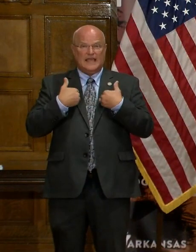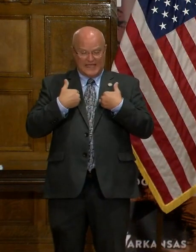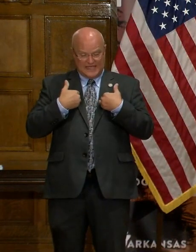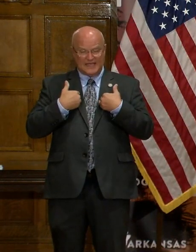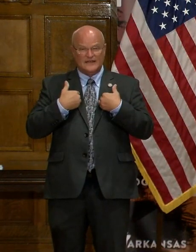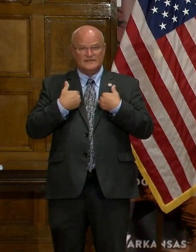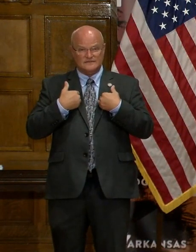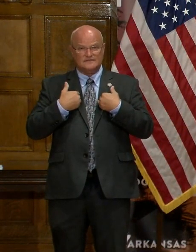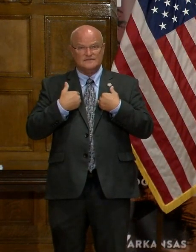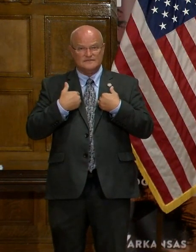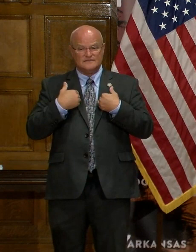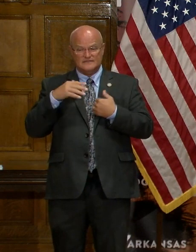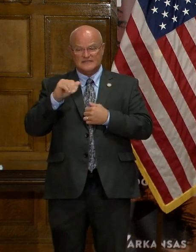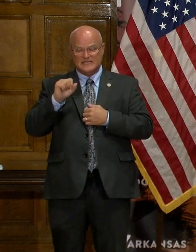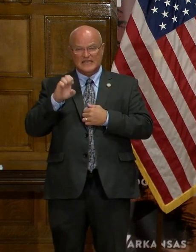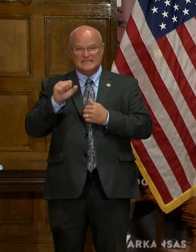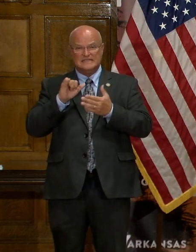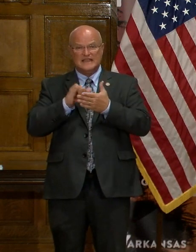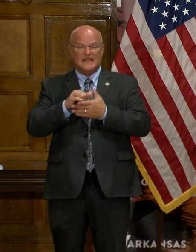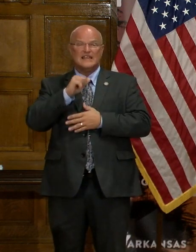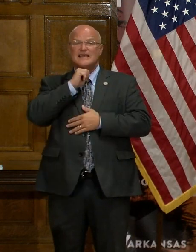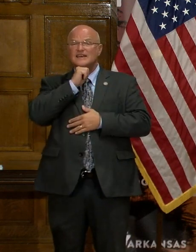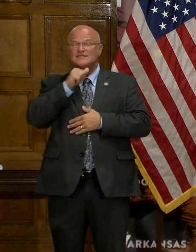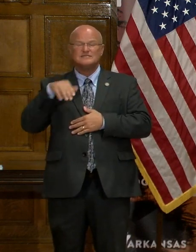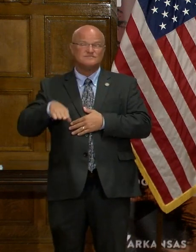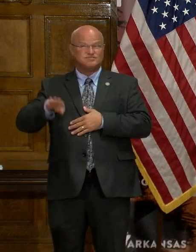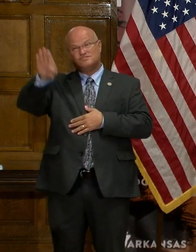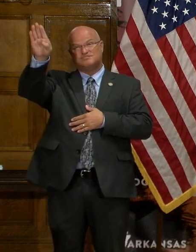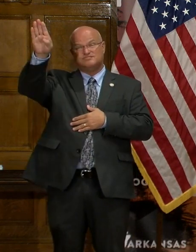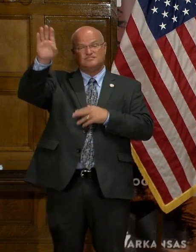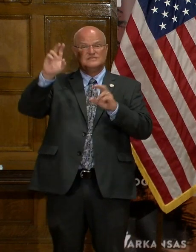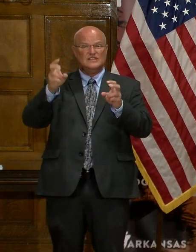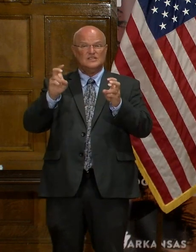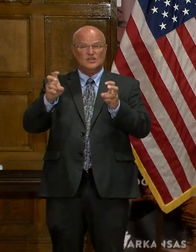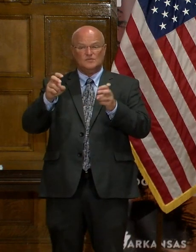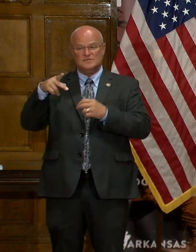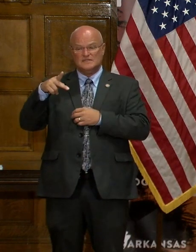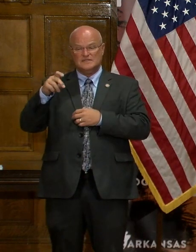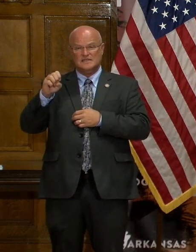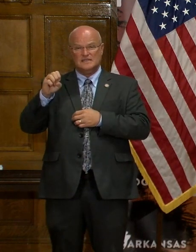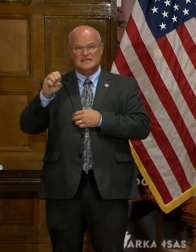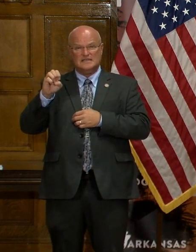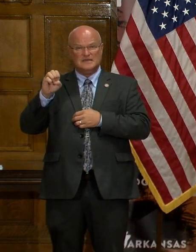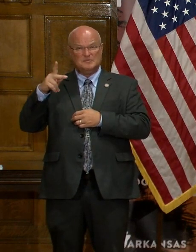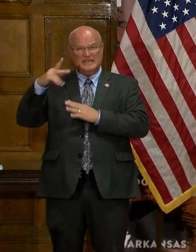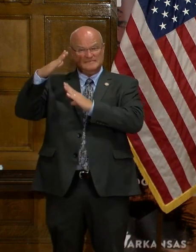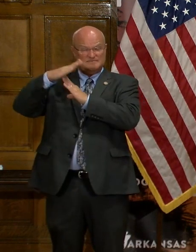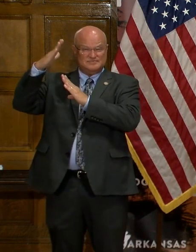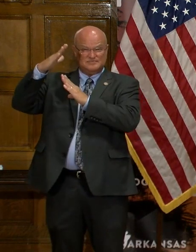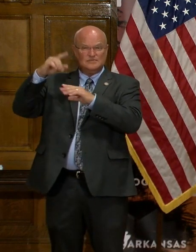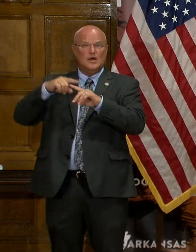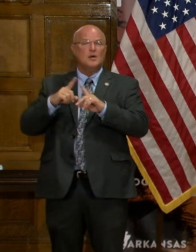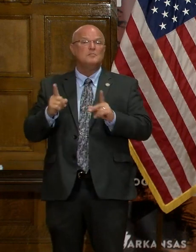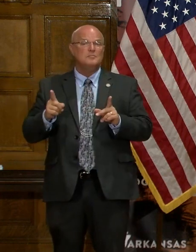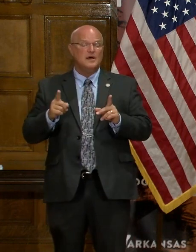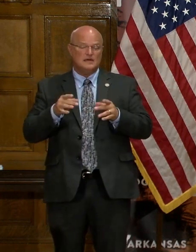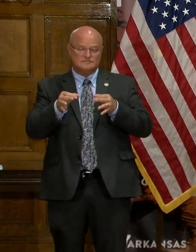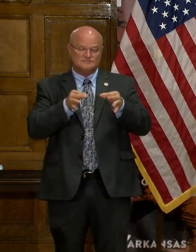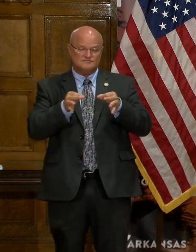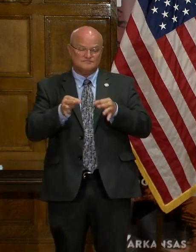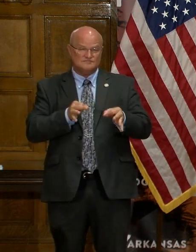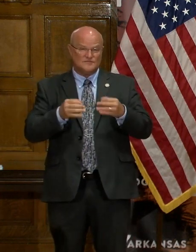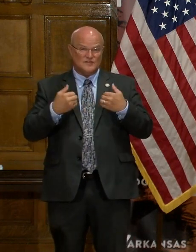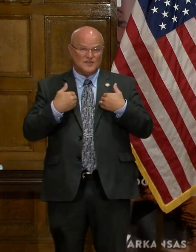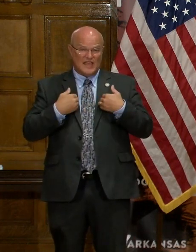cases that have not skyrocketed in terms of the peak. But when he pointed out that if you